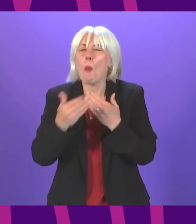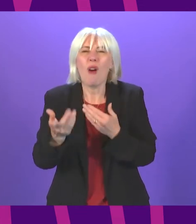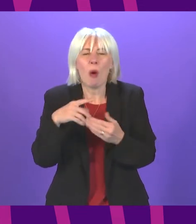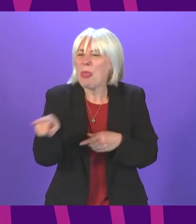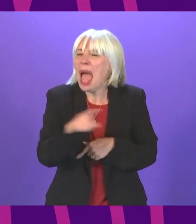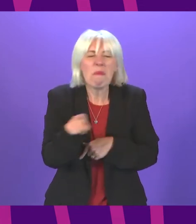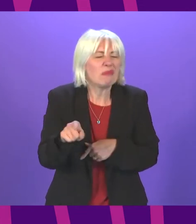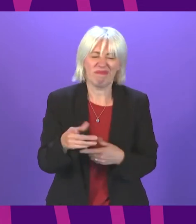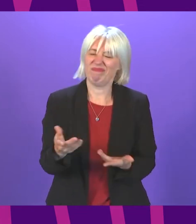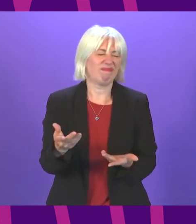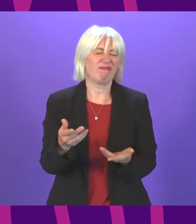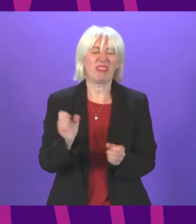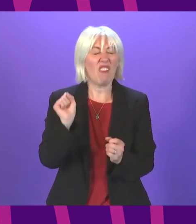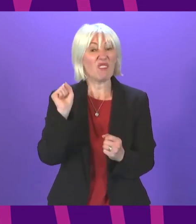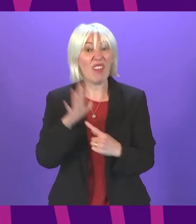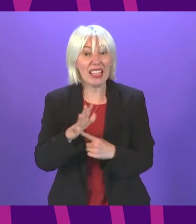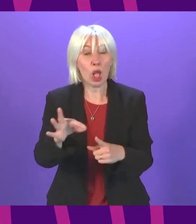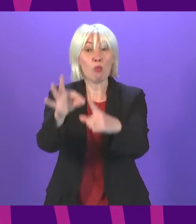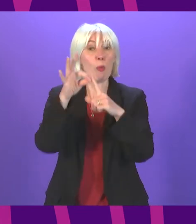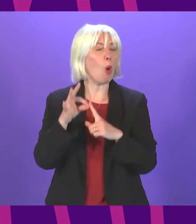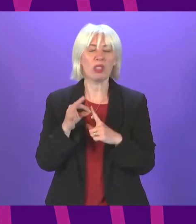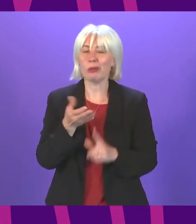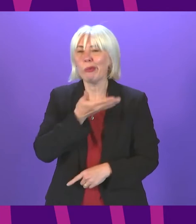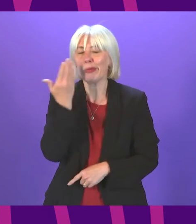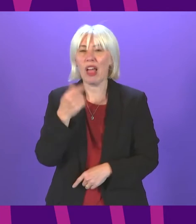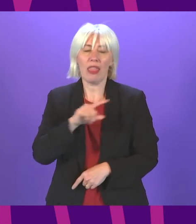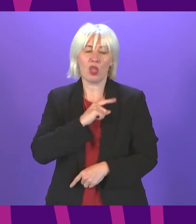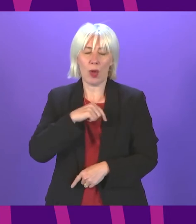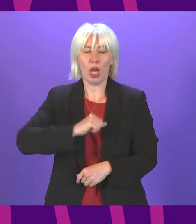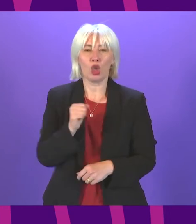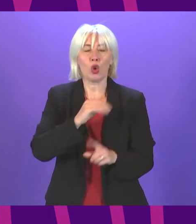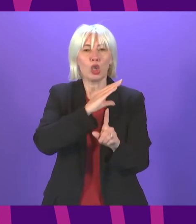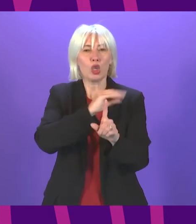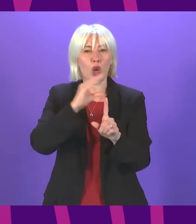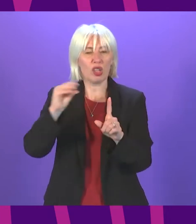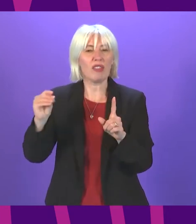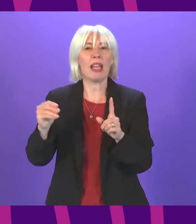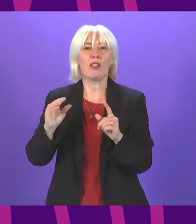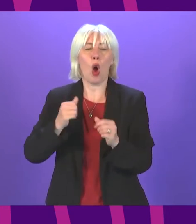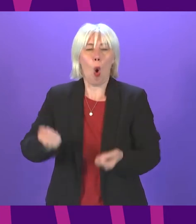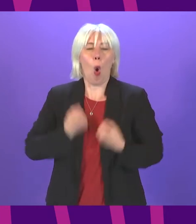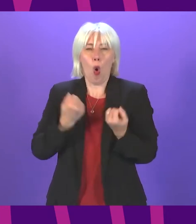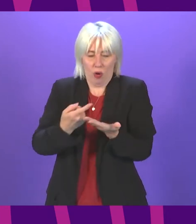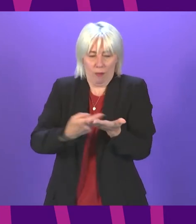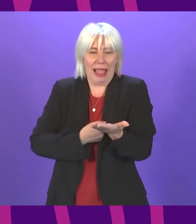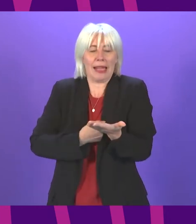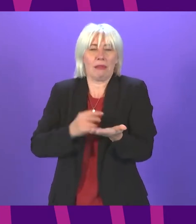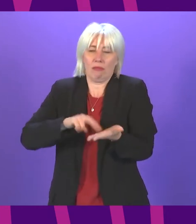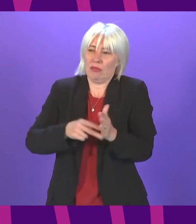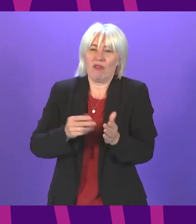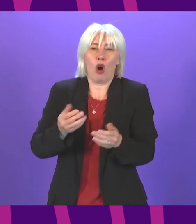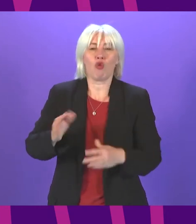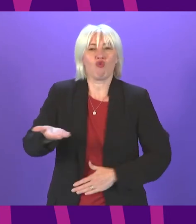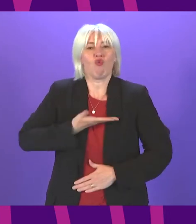We're not hearing those vital proposals, which is why Scottish Conservatives are going to bring forward our own plans for a Right to Recovery Bill, to ensure